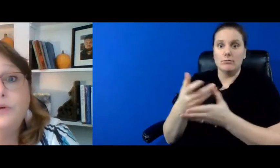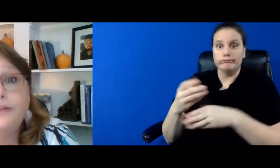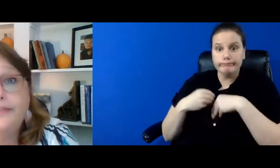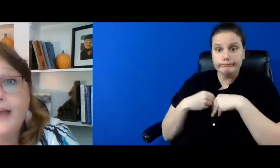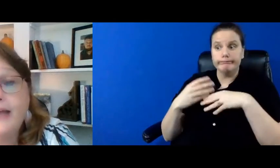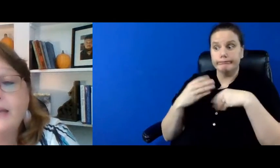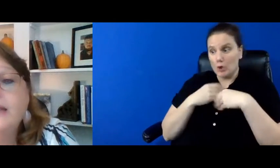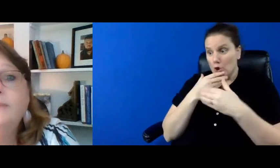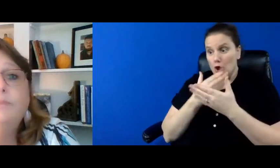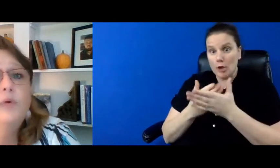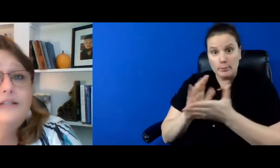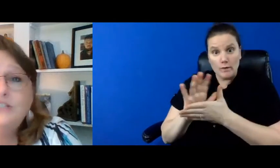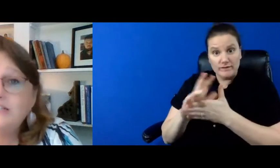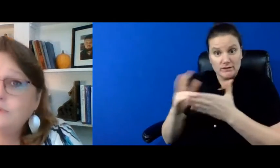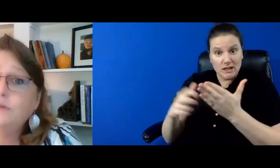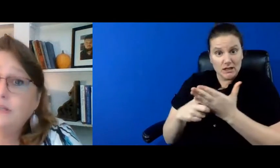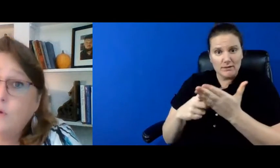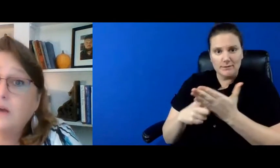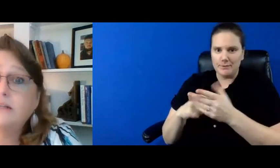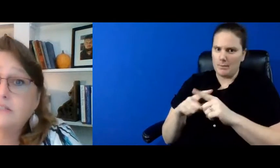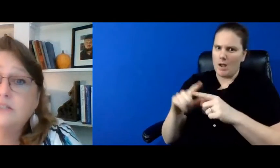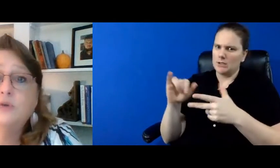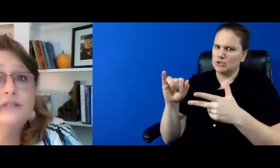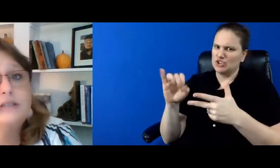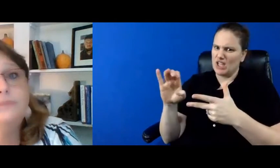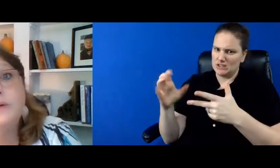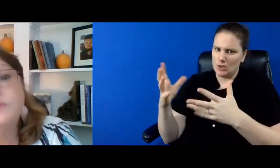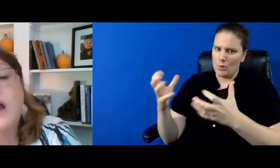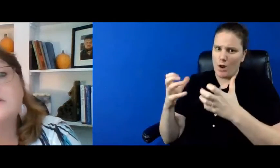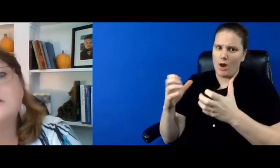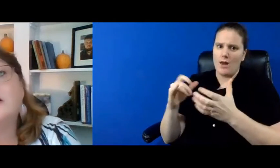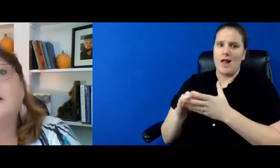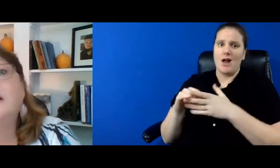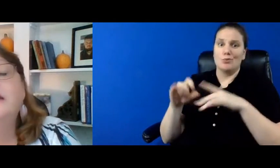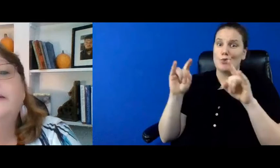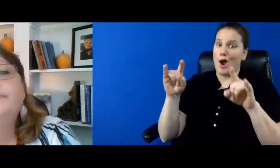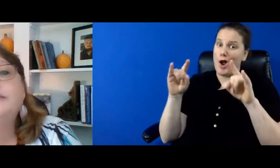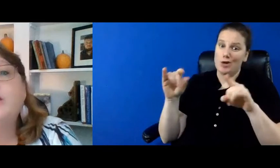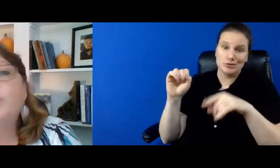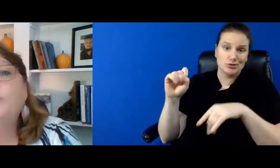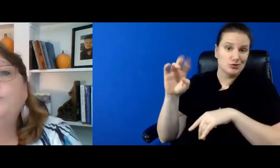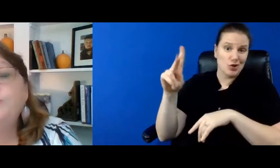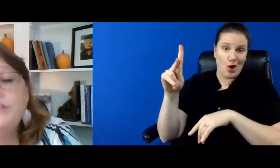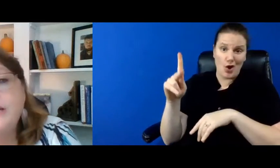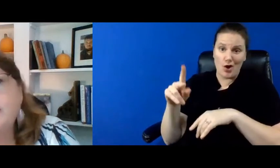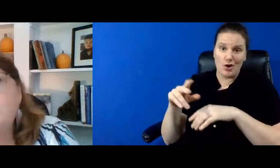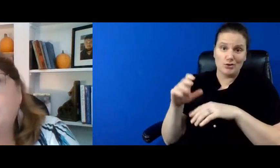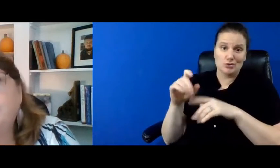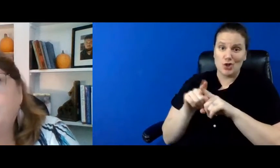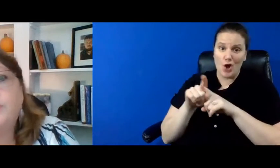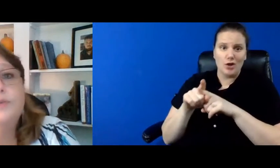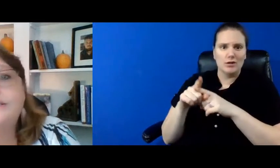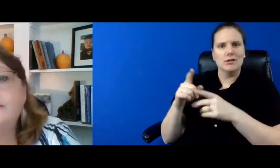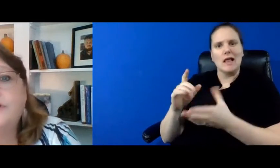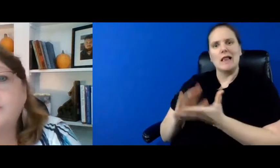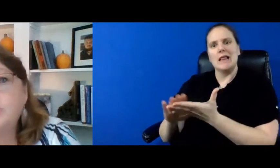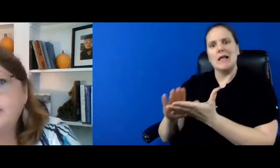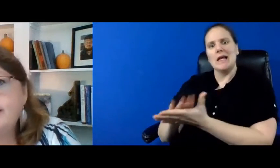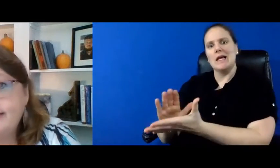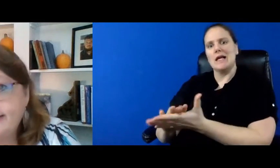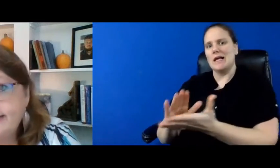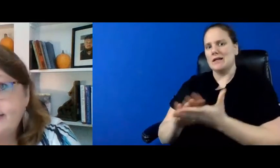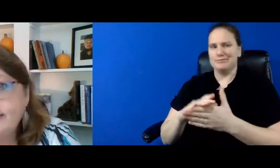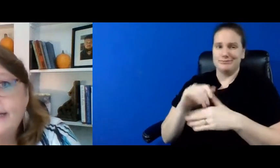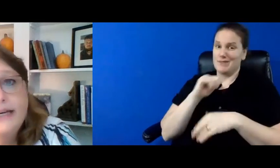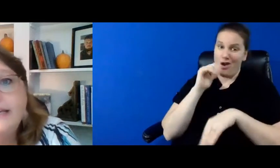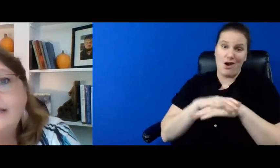he would be good at that but what jesse really wanted to do was to be a rock star so doing janitorial work was never on